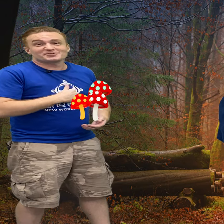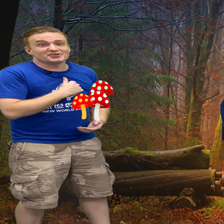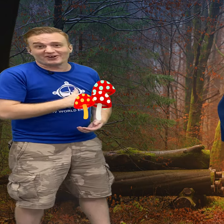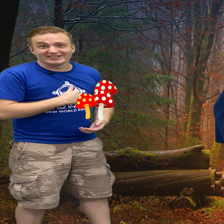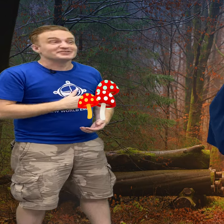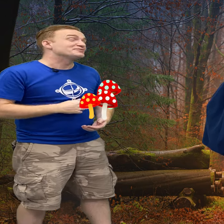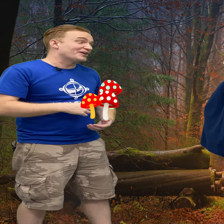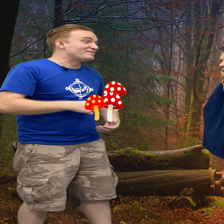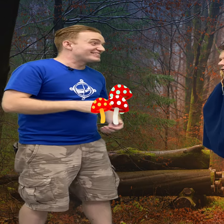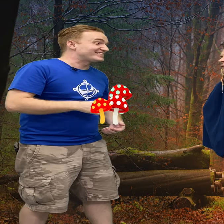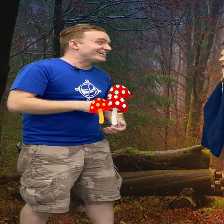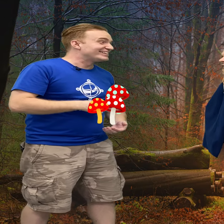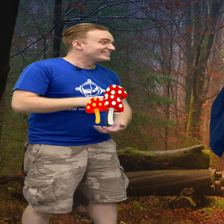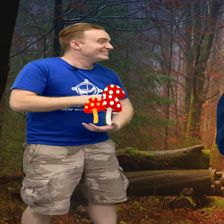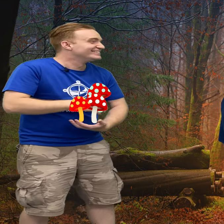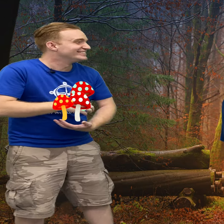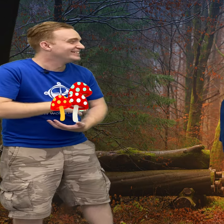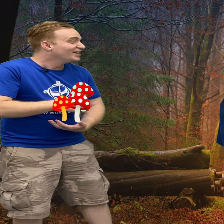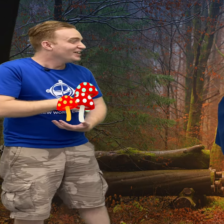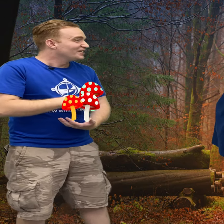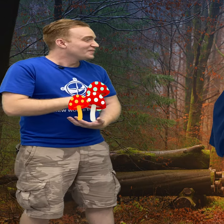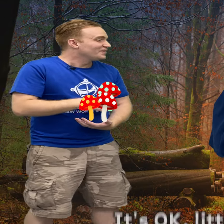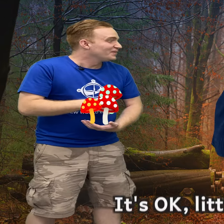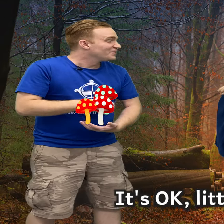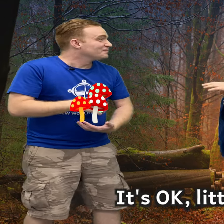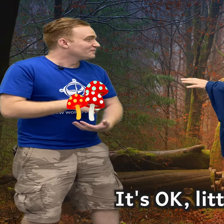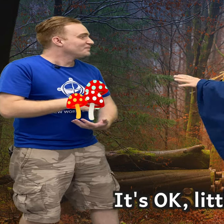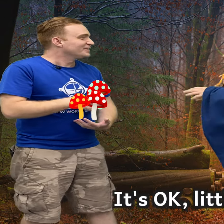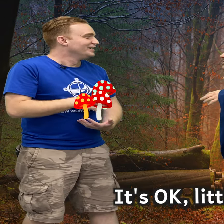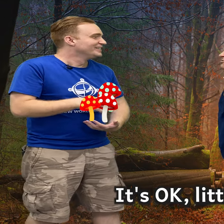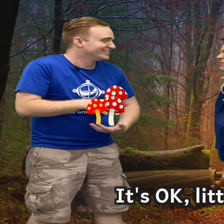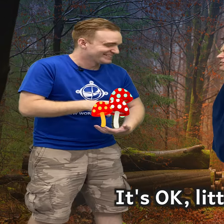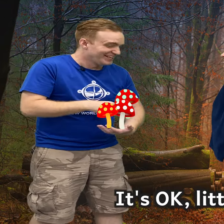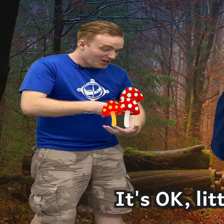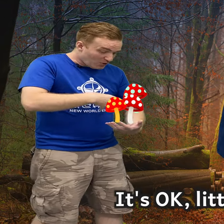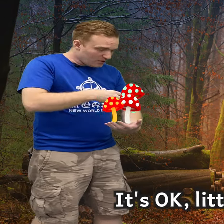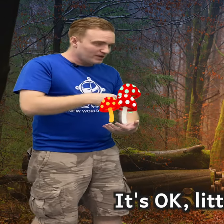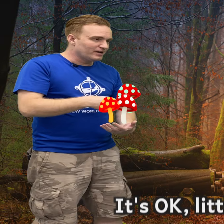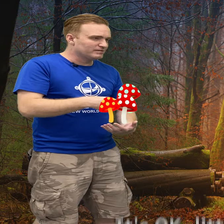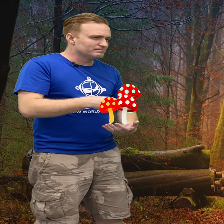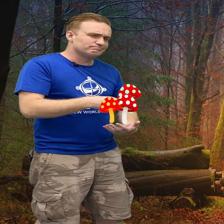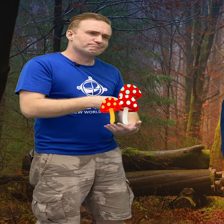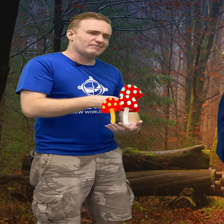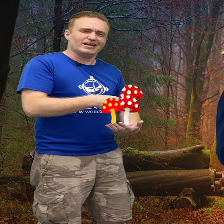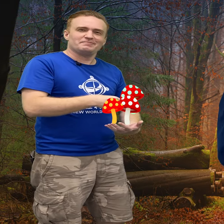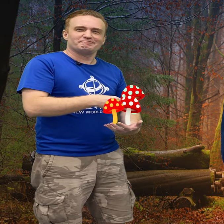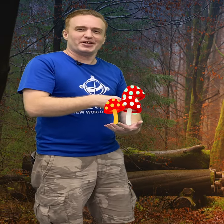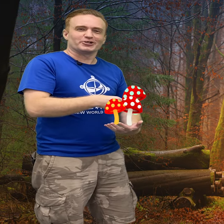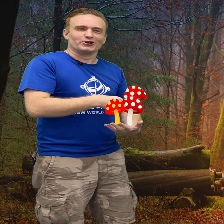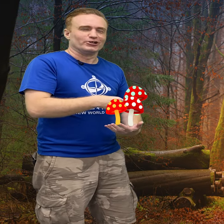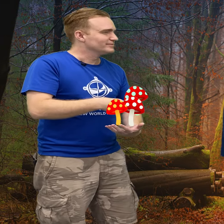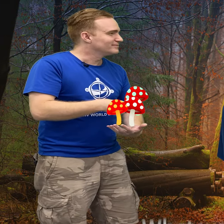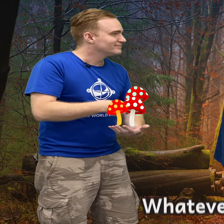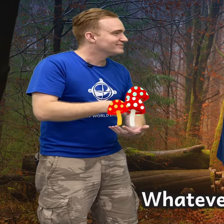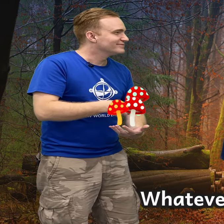sorry, Grandma Stare. Oh, boy. It's okay, little girl. I'm not a girl. Whatever.